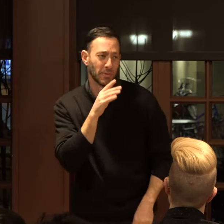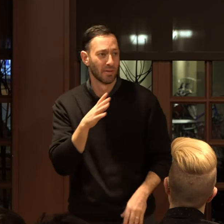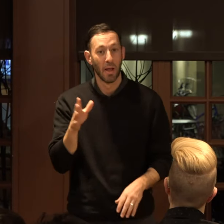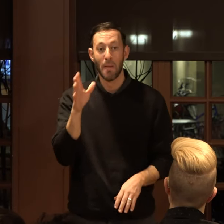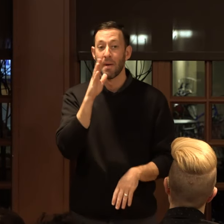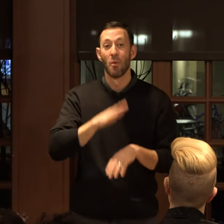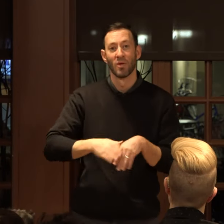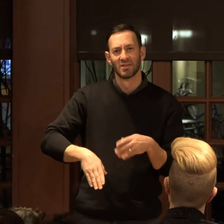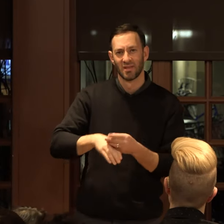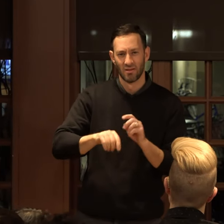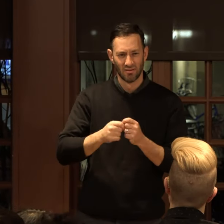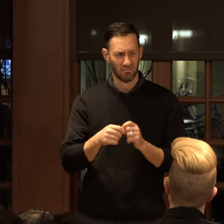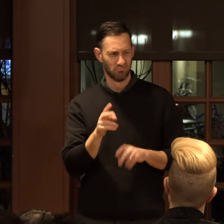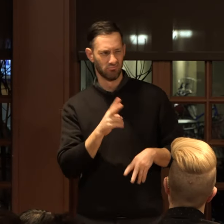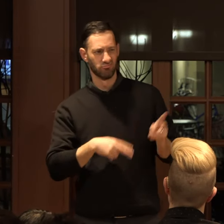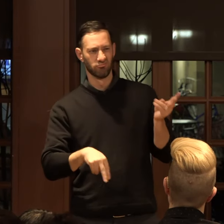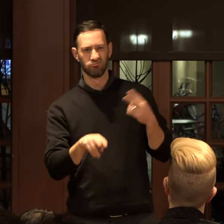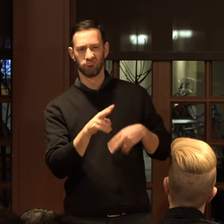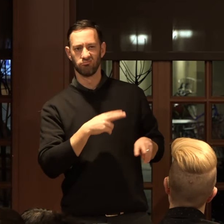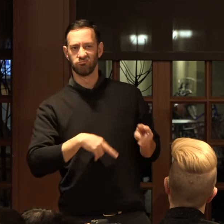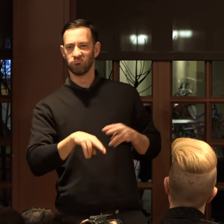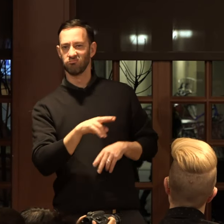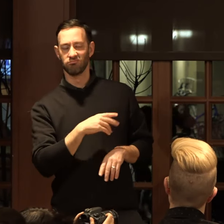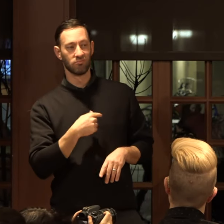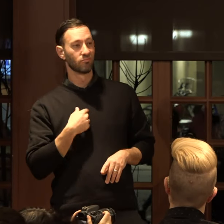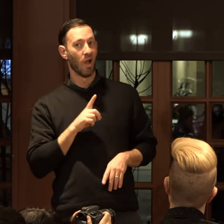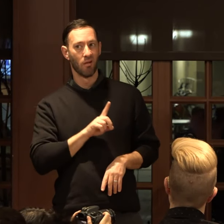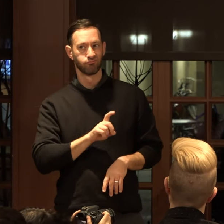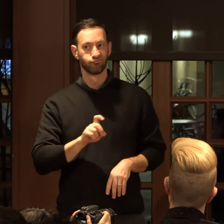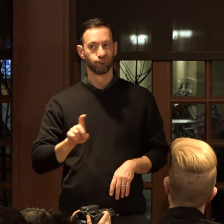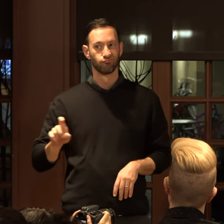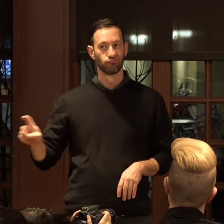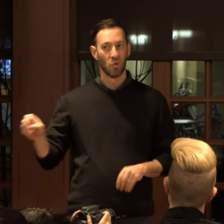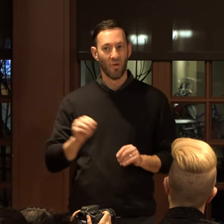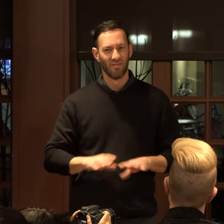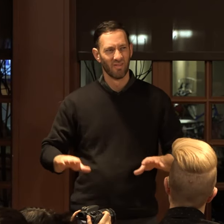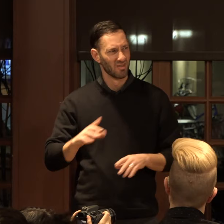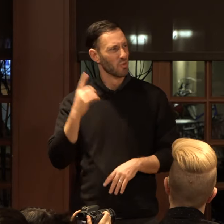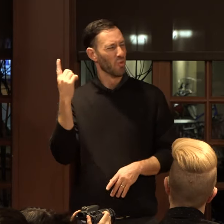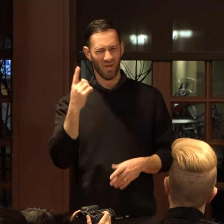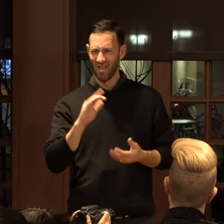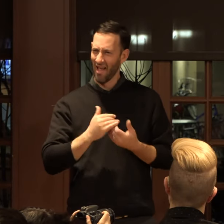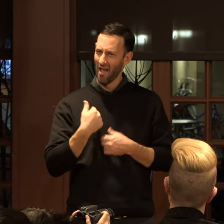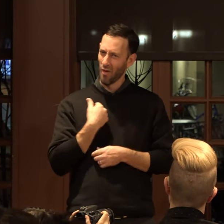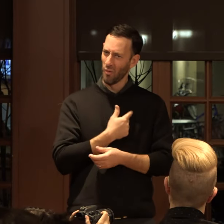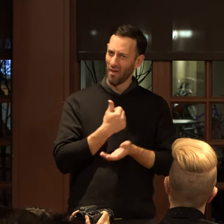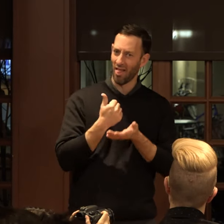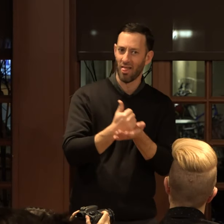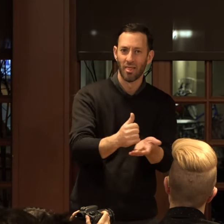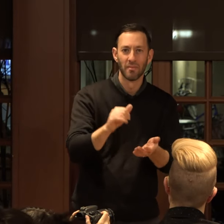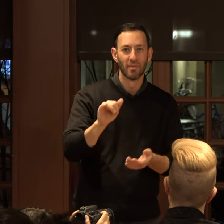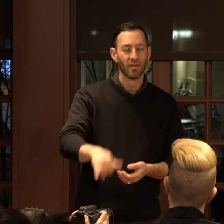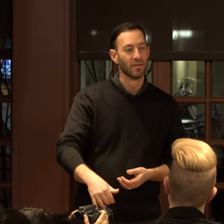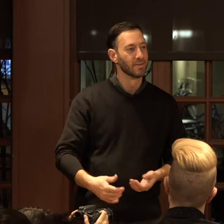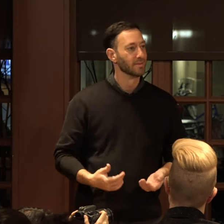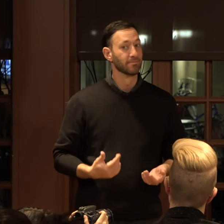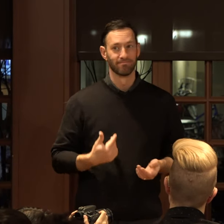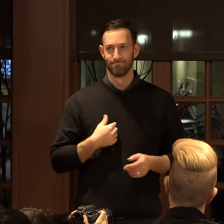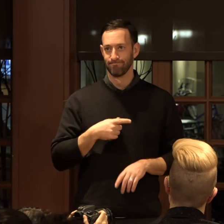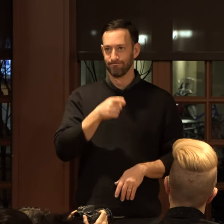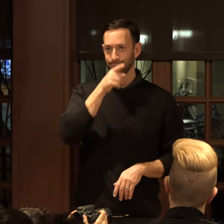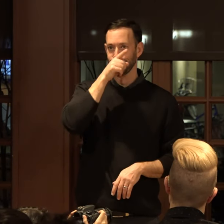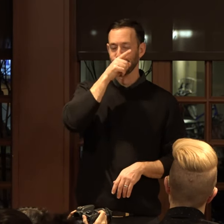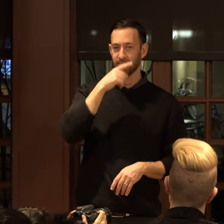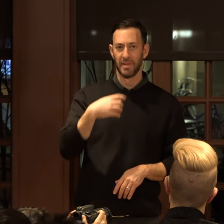soccer team would greet me with clinical scrutinization as I walked off the field, wondering, what can we do about that? I offered no reply